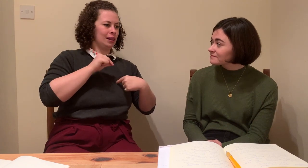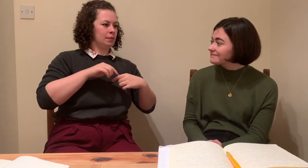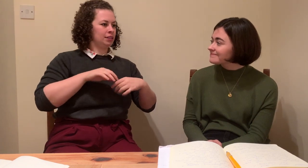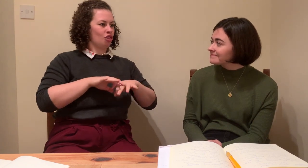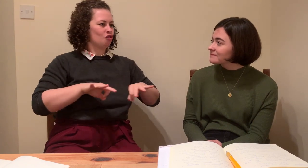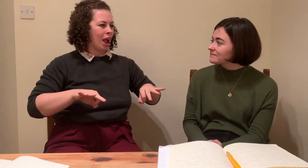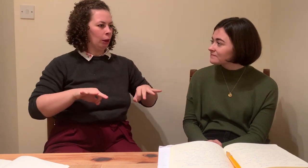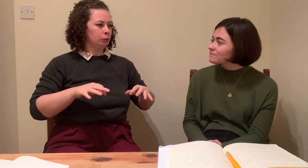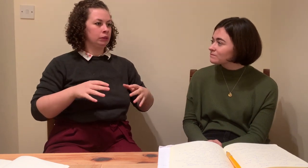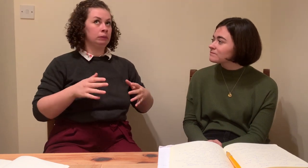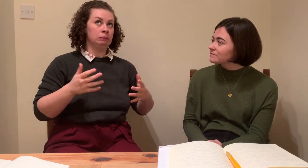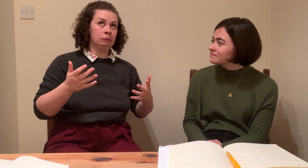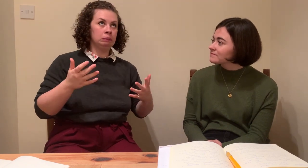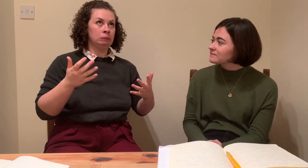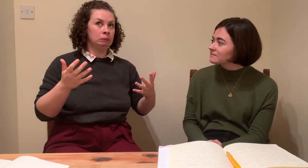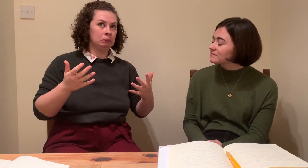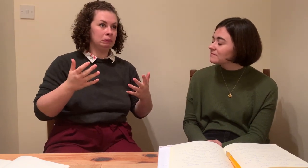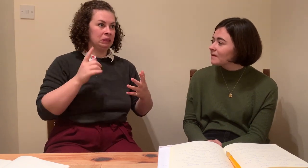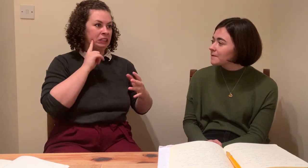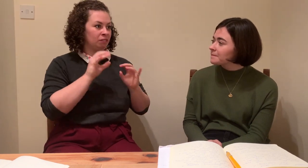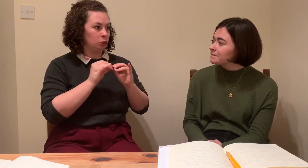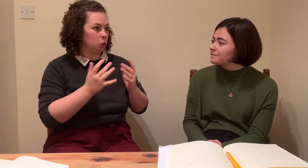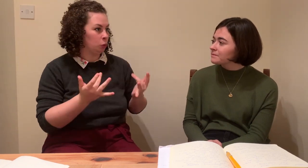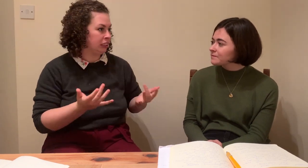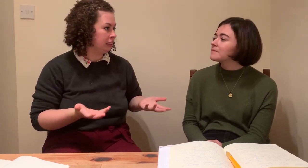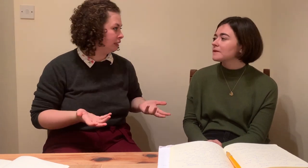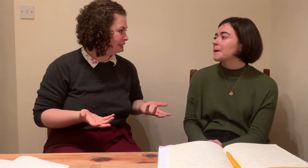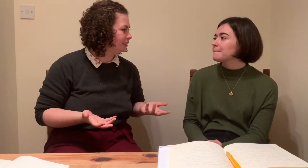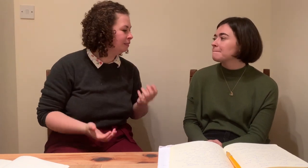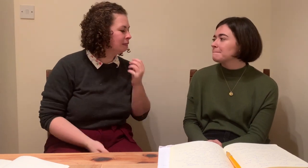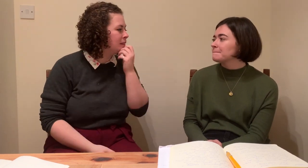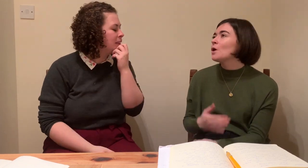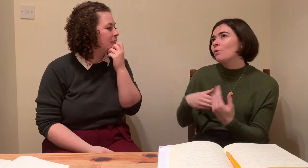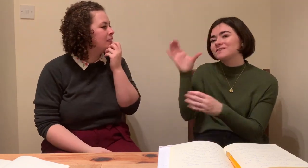perfect time to bite on our next guest. Come on, Theresa Lynch. Woo-hoo.